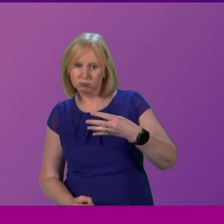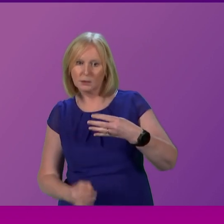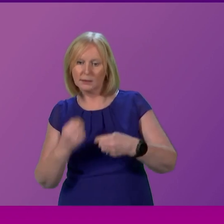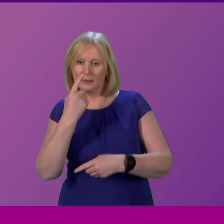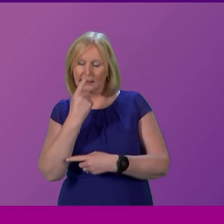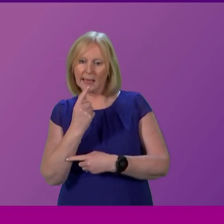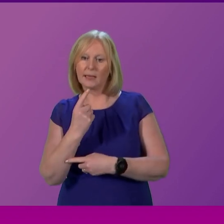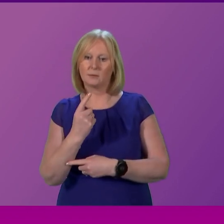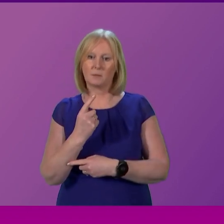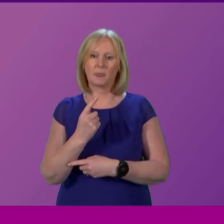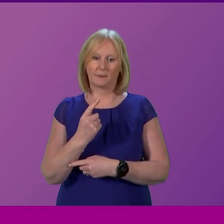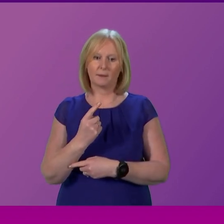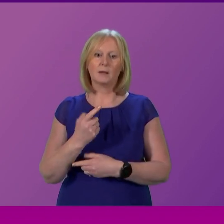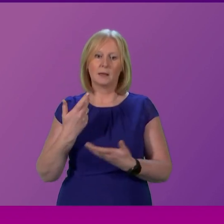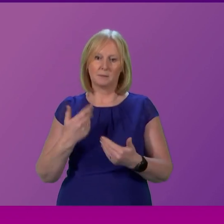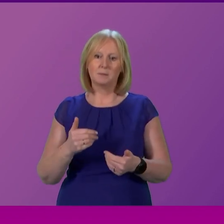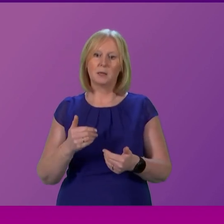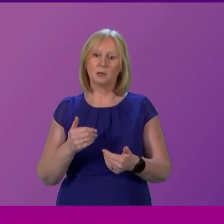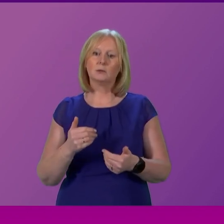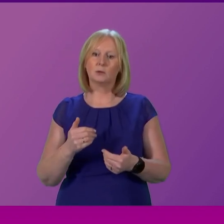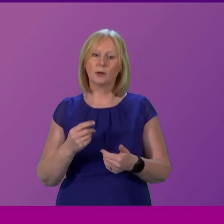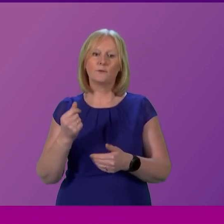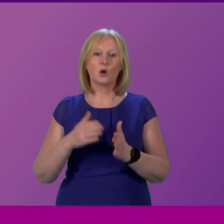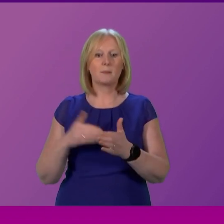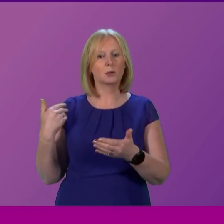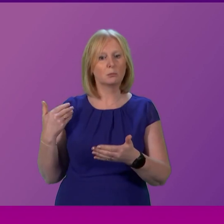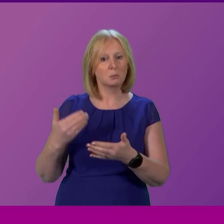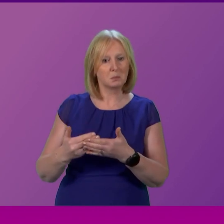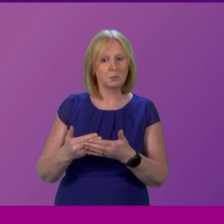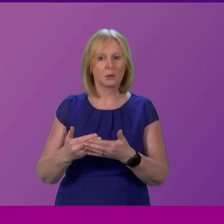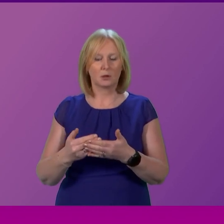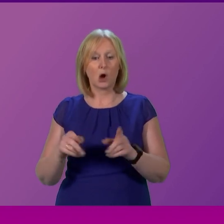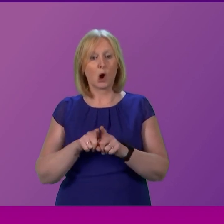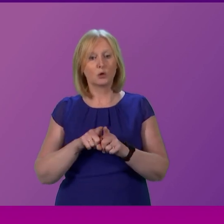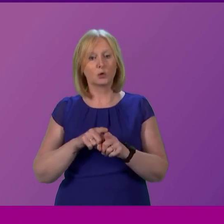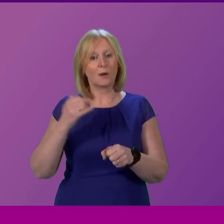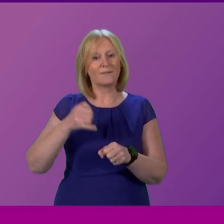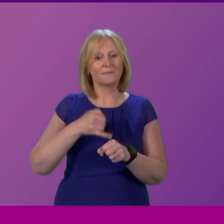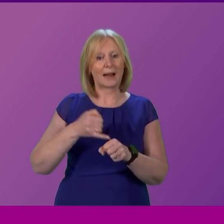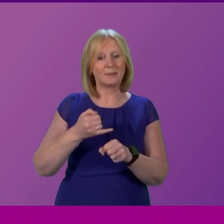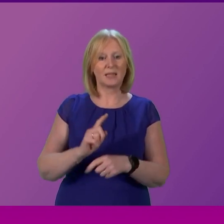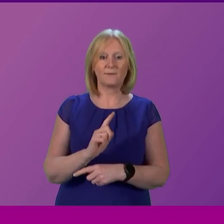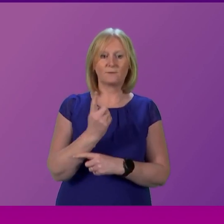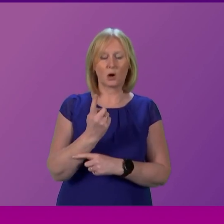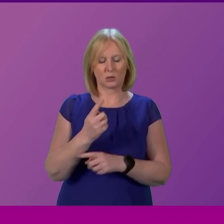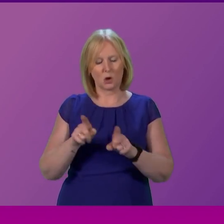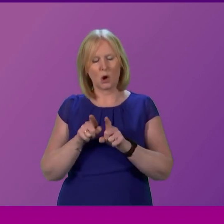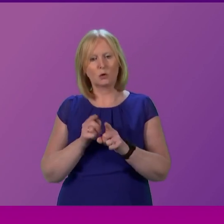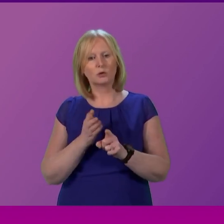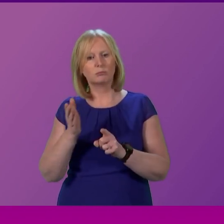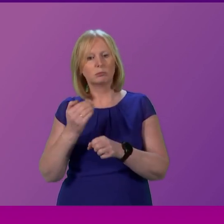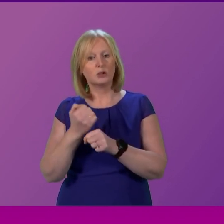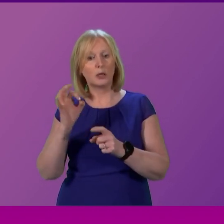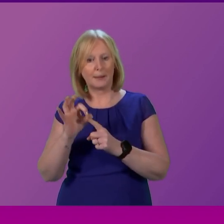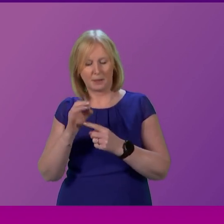the last few months we also have pharmacy first and your GP so there are many avenues you can go